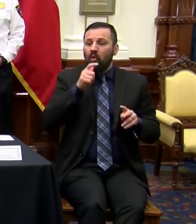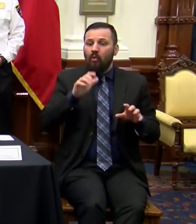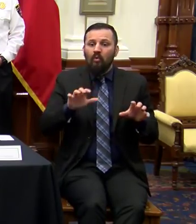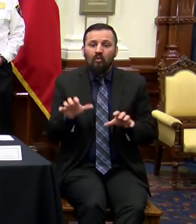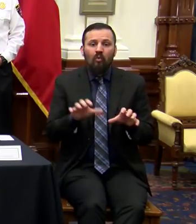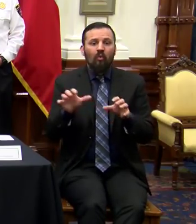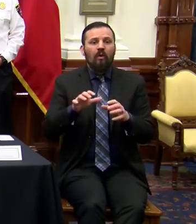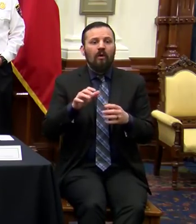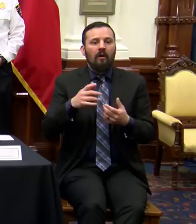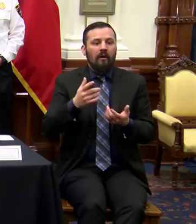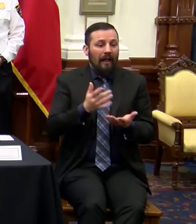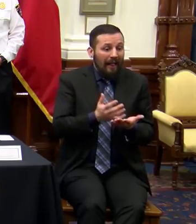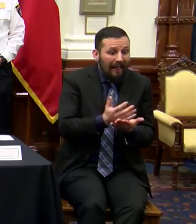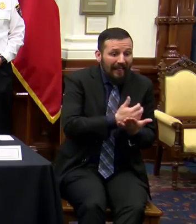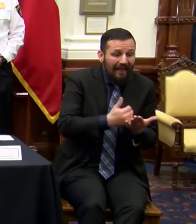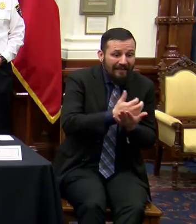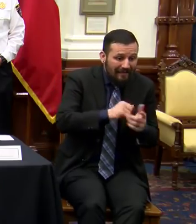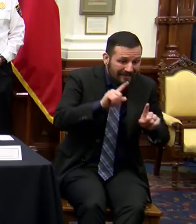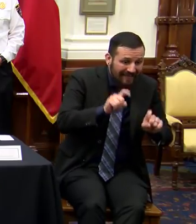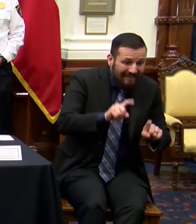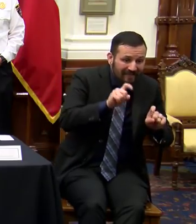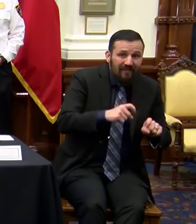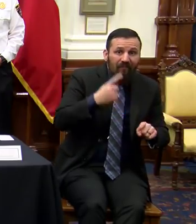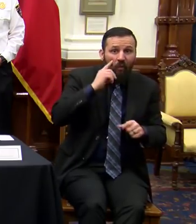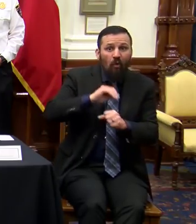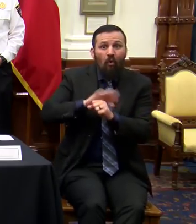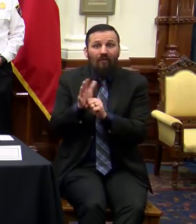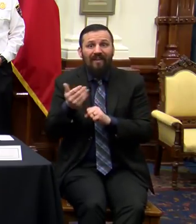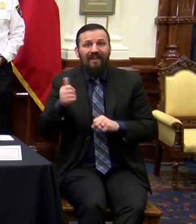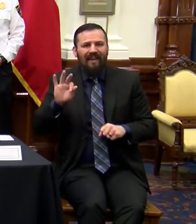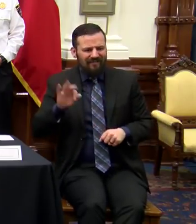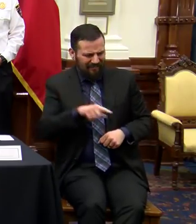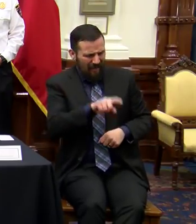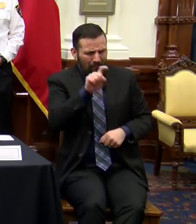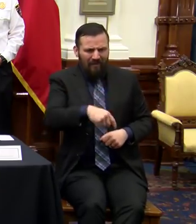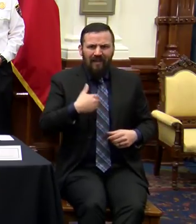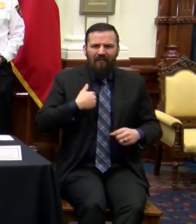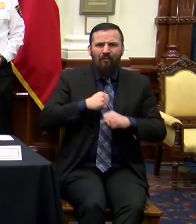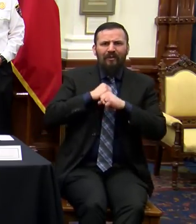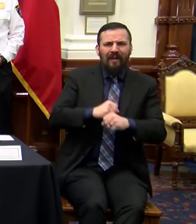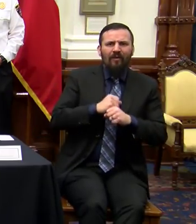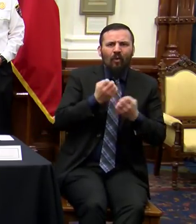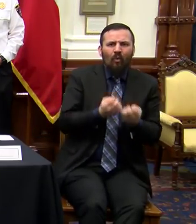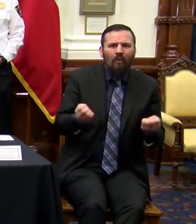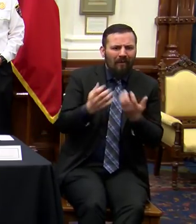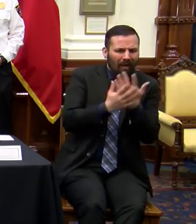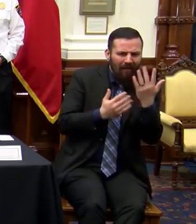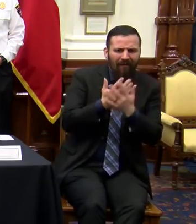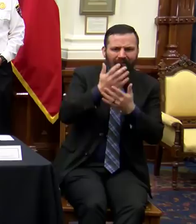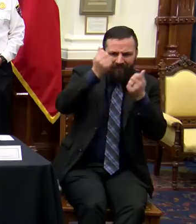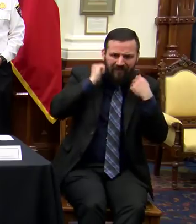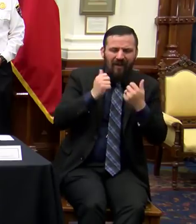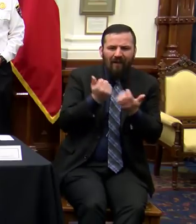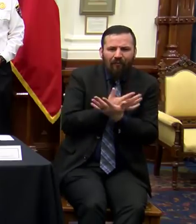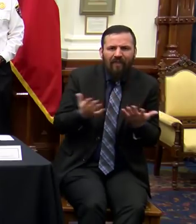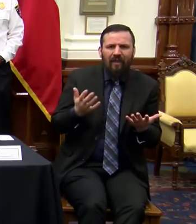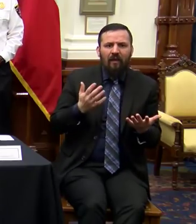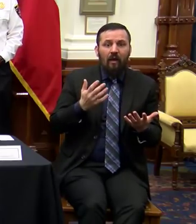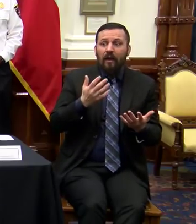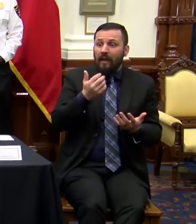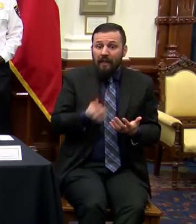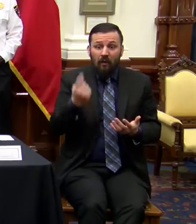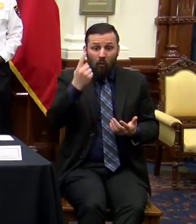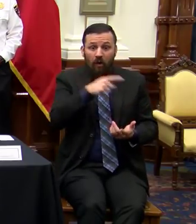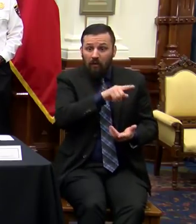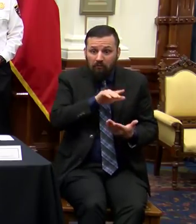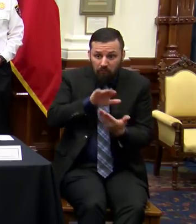specimen collection for COVID-19, they need to be wearing that equipment. Other people who encounter anybody who may have COVID-19, they